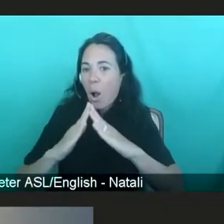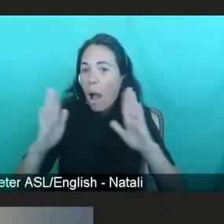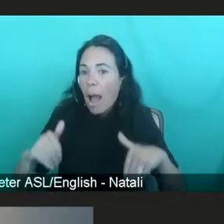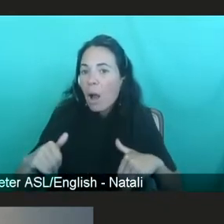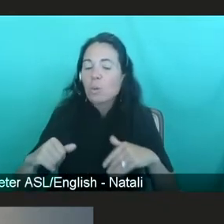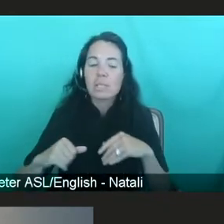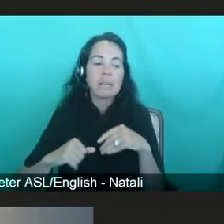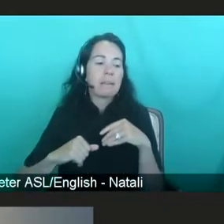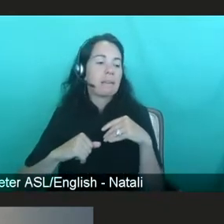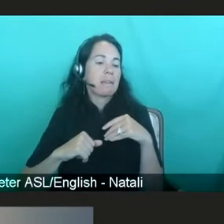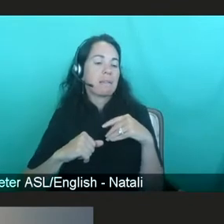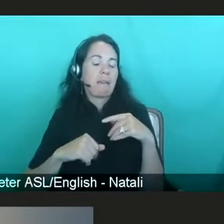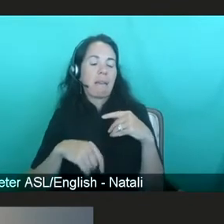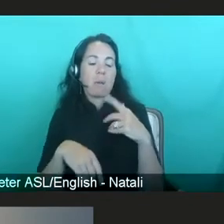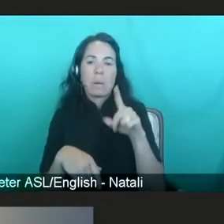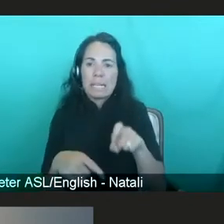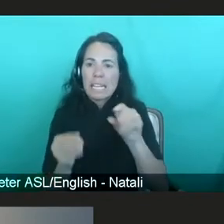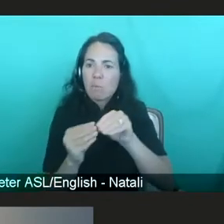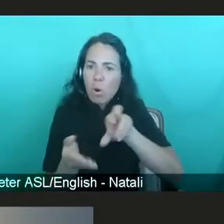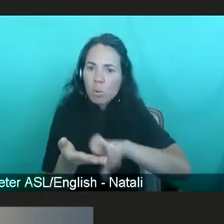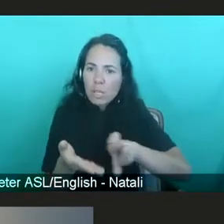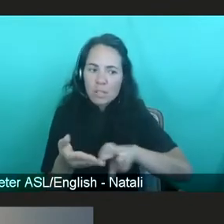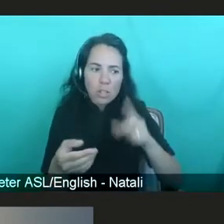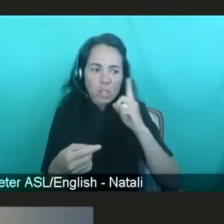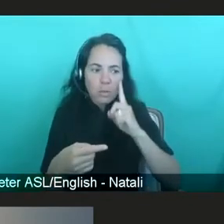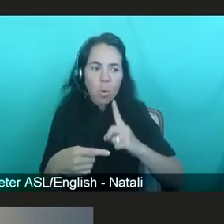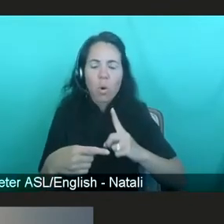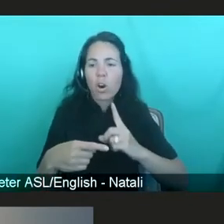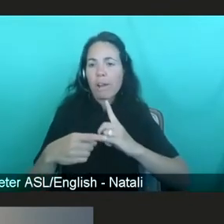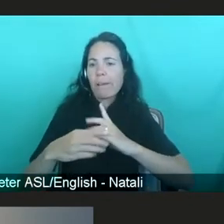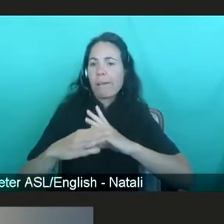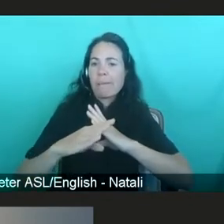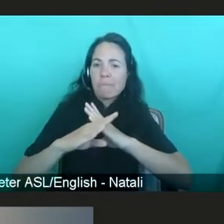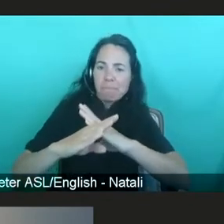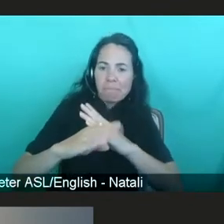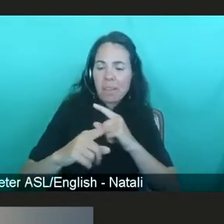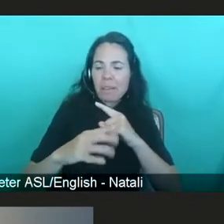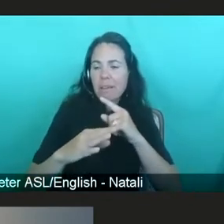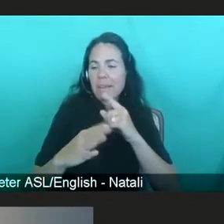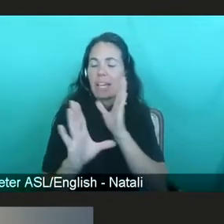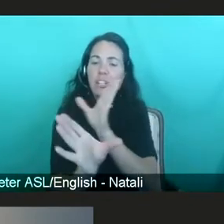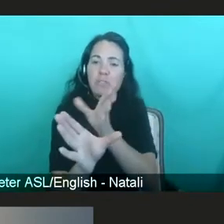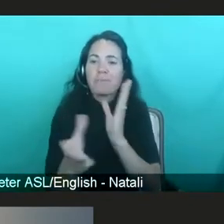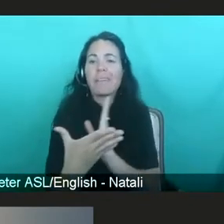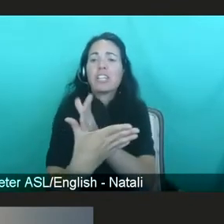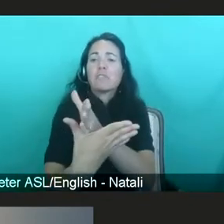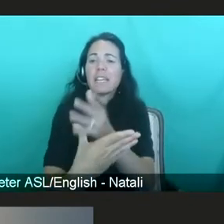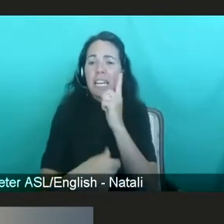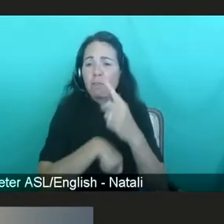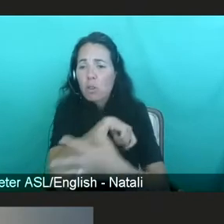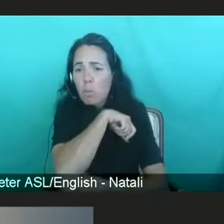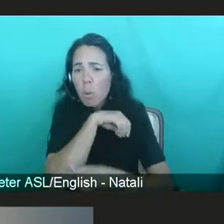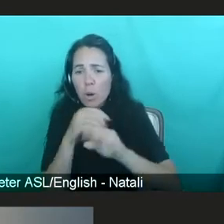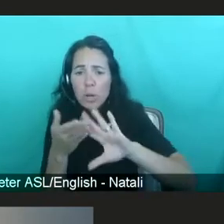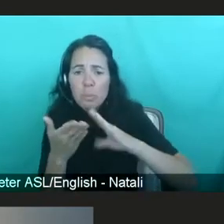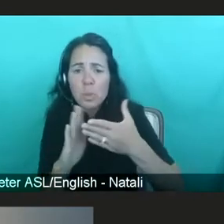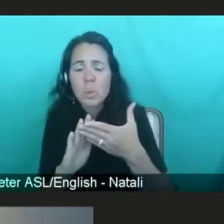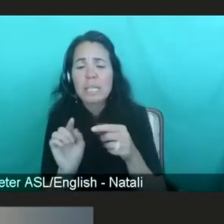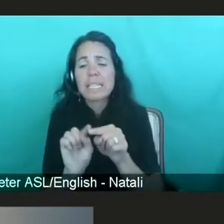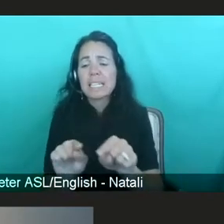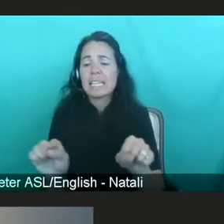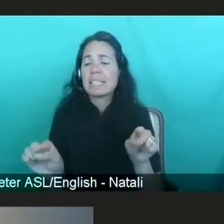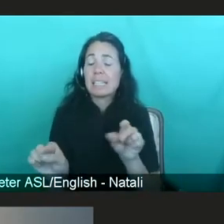and interventions that are focused on building community-level capacity to respond to HIV and other health